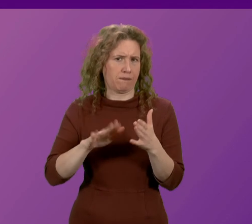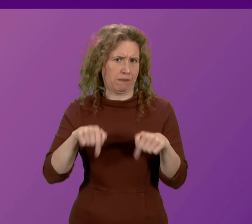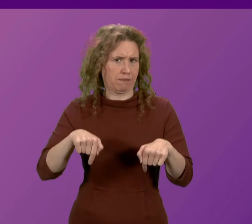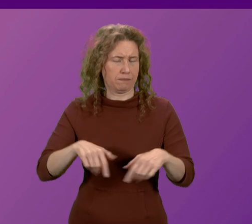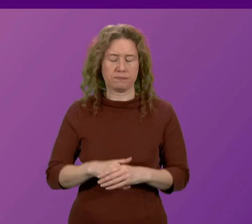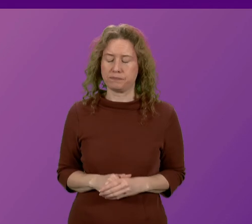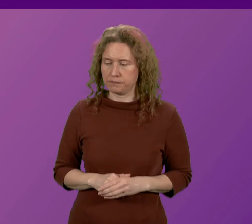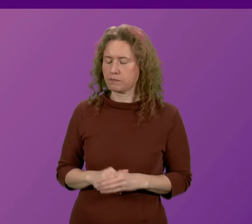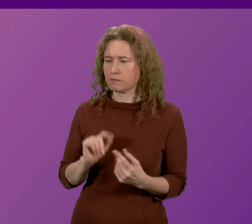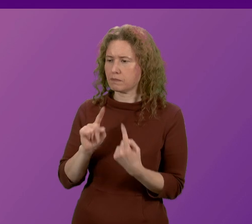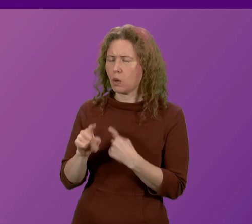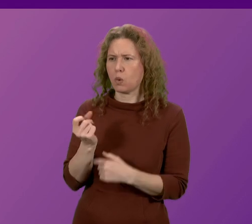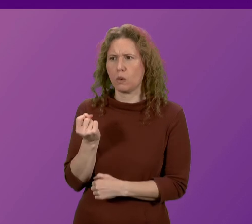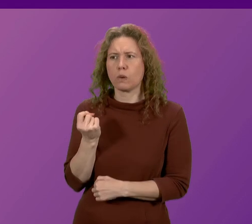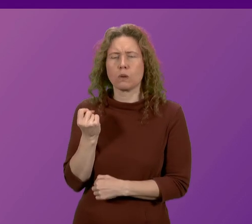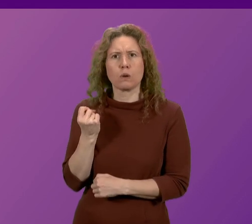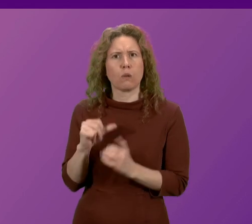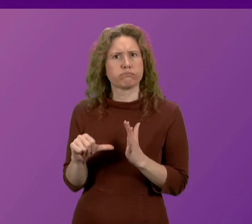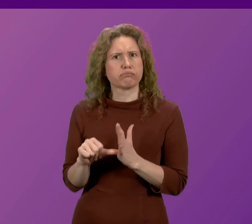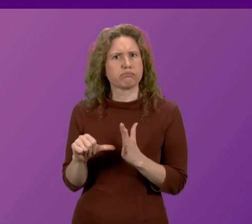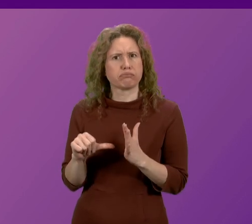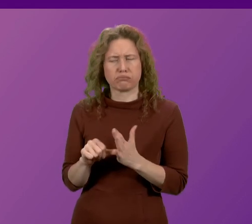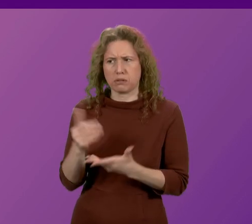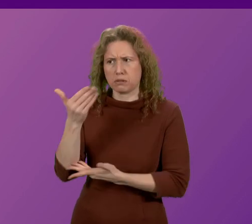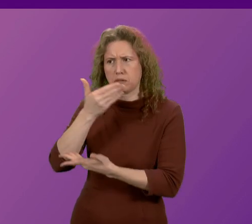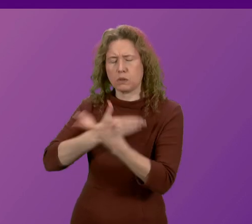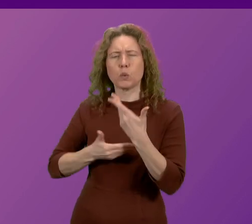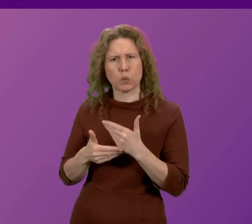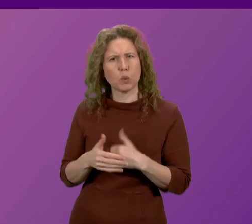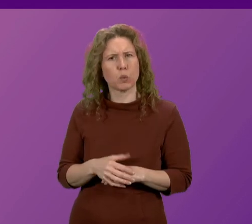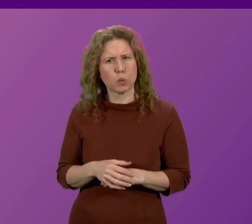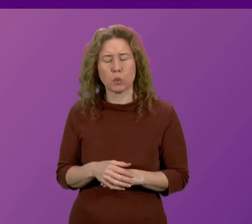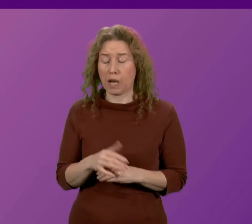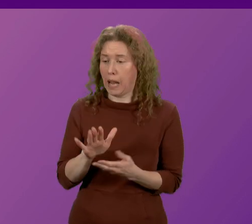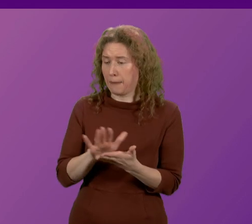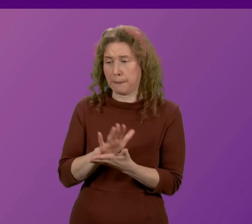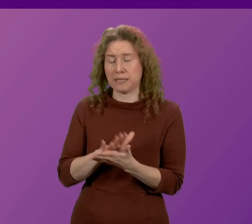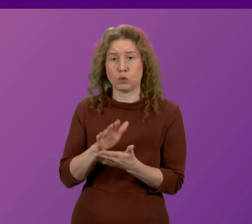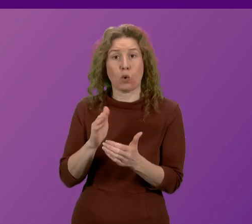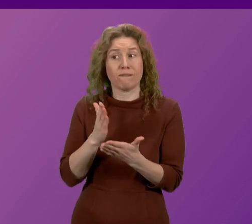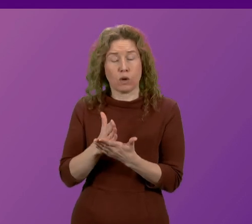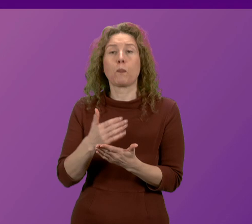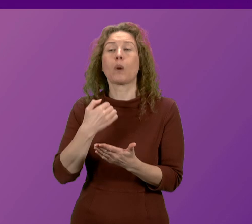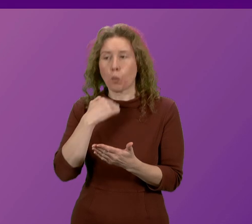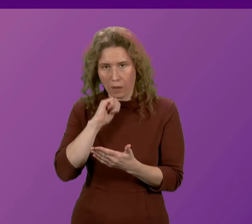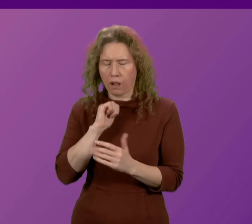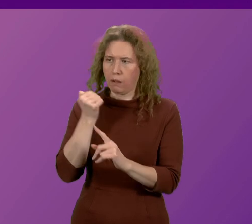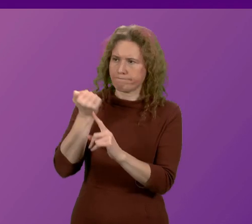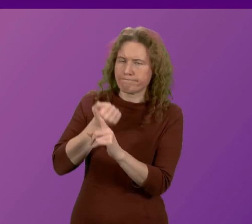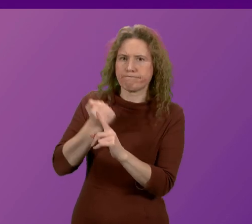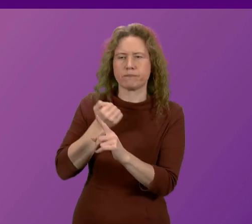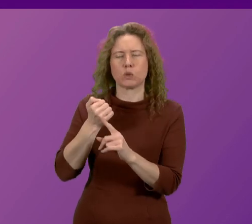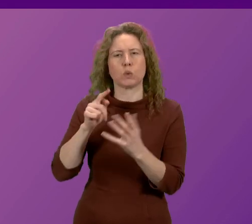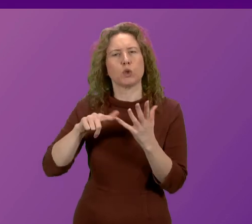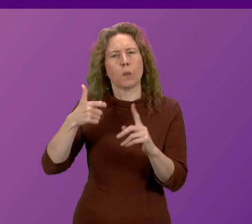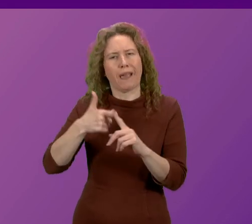I appreciate the difficulty that Mr Dorris puts to me and I am very happy to confirm that we will make representations to the